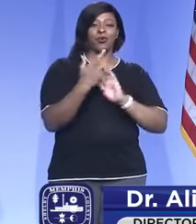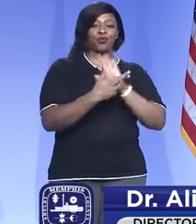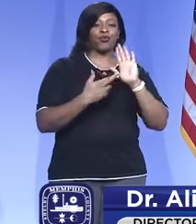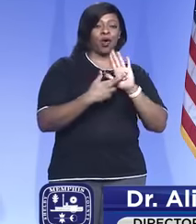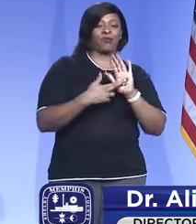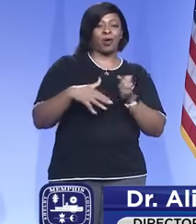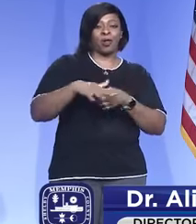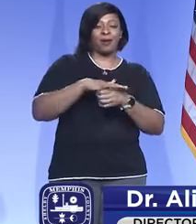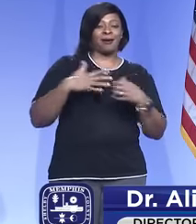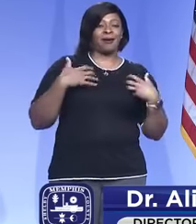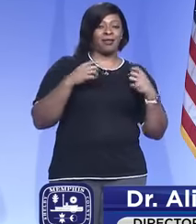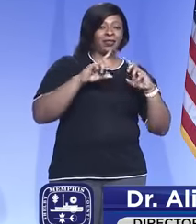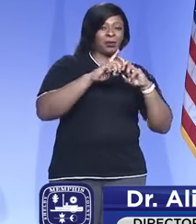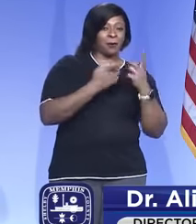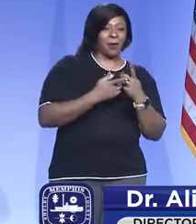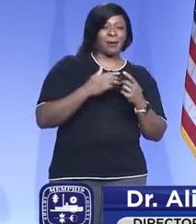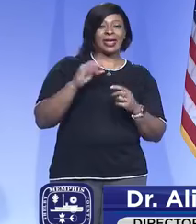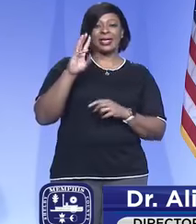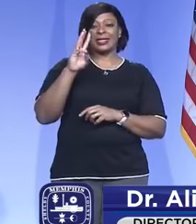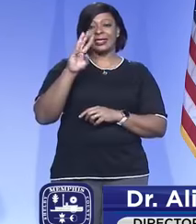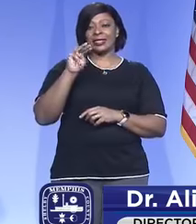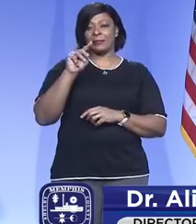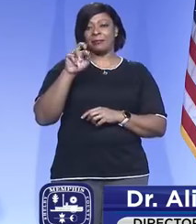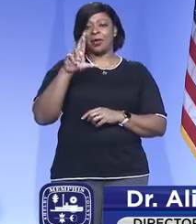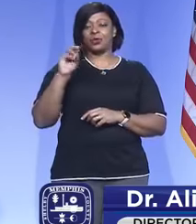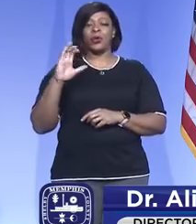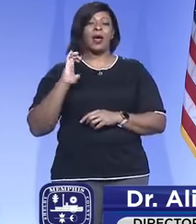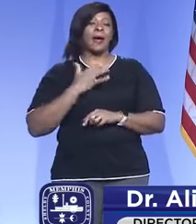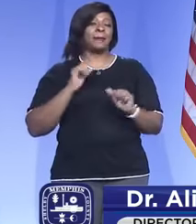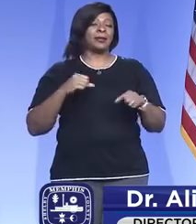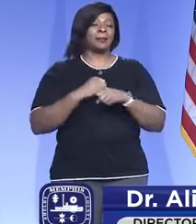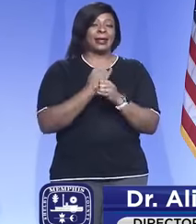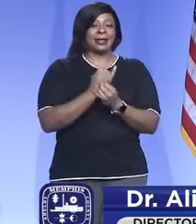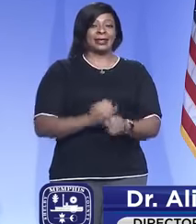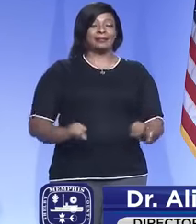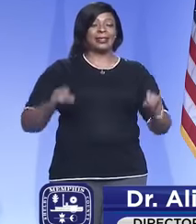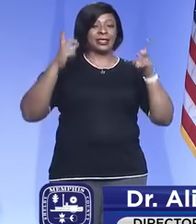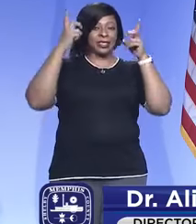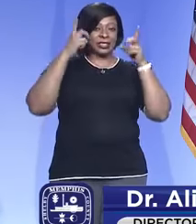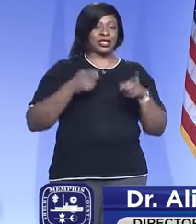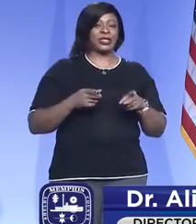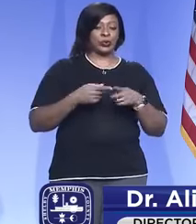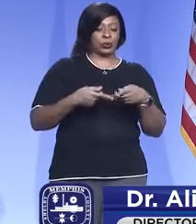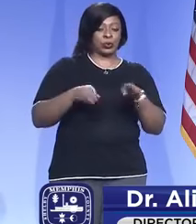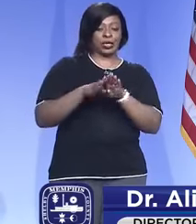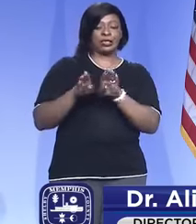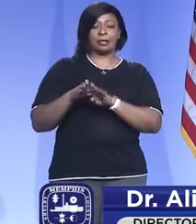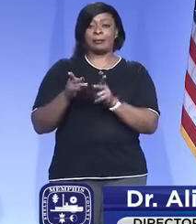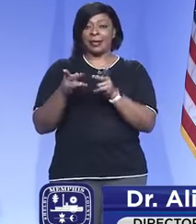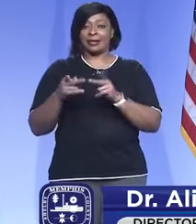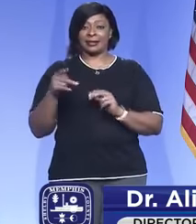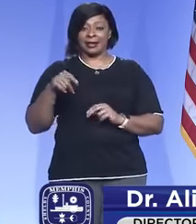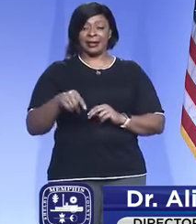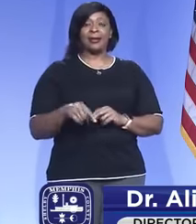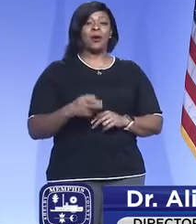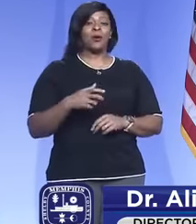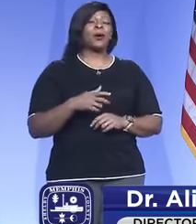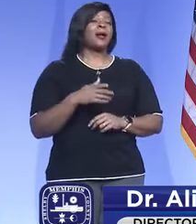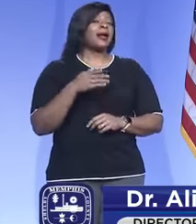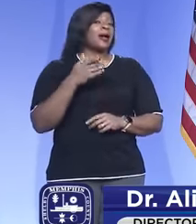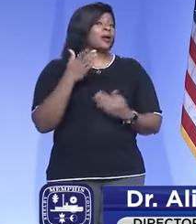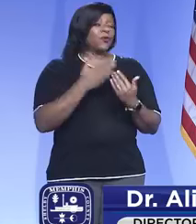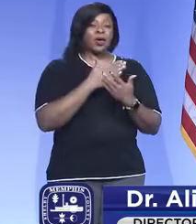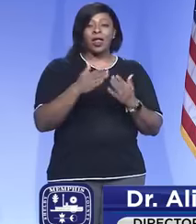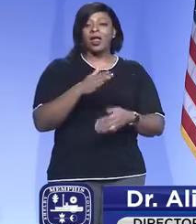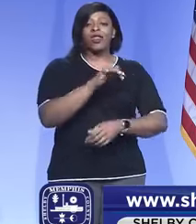of local health departments in the six metros and our ability to make independent decisions. But regardless of the authority that the